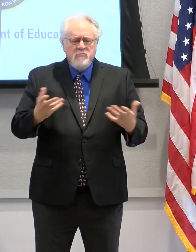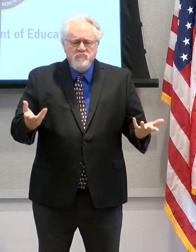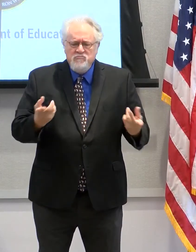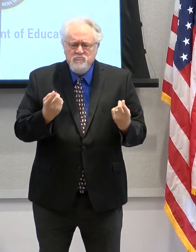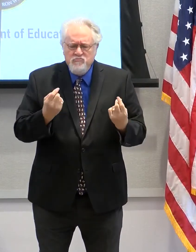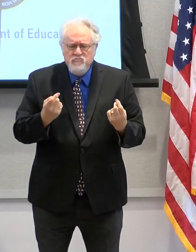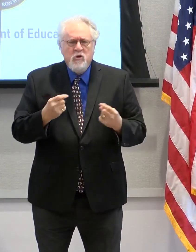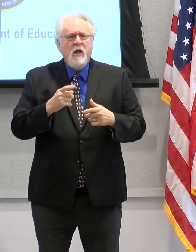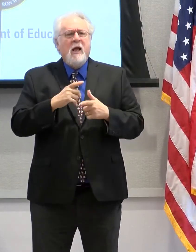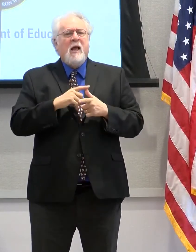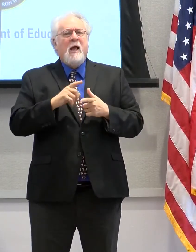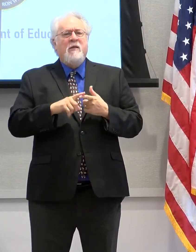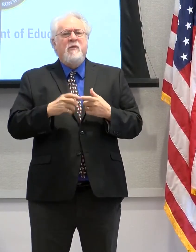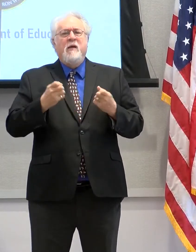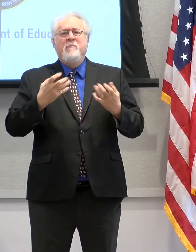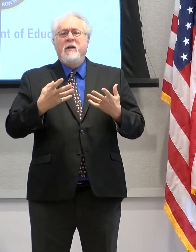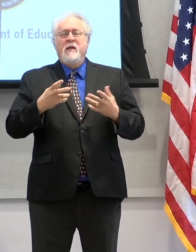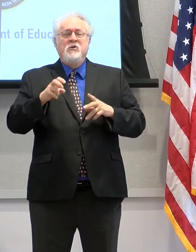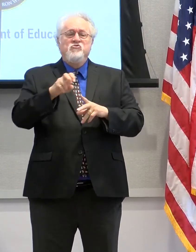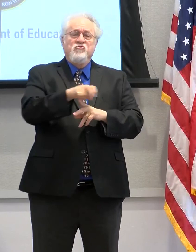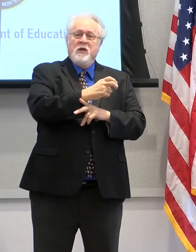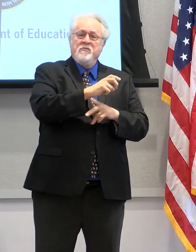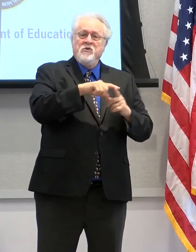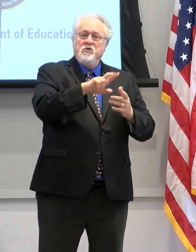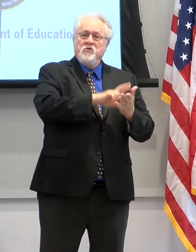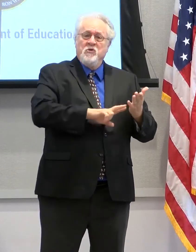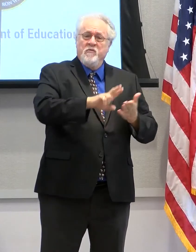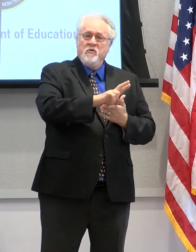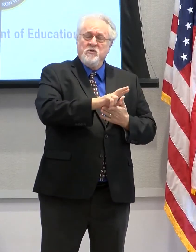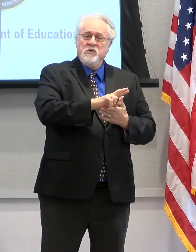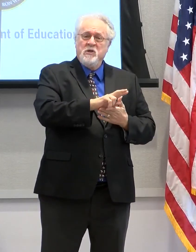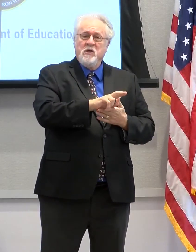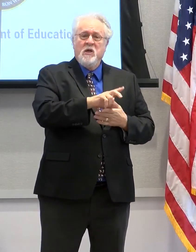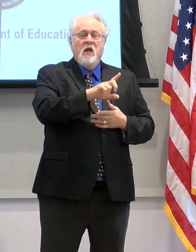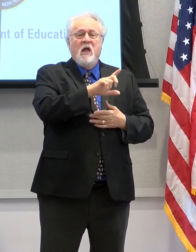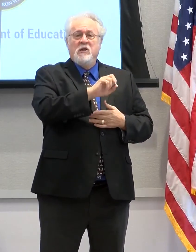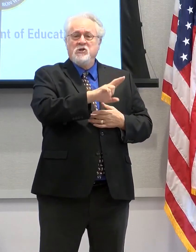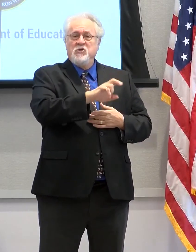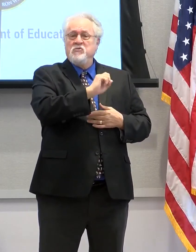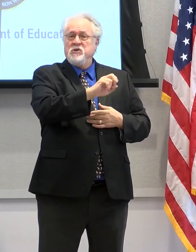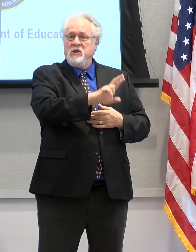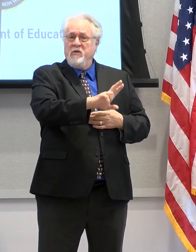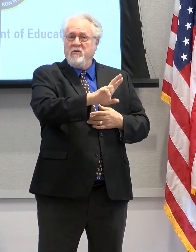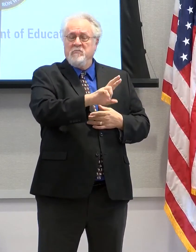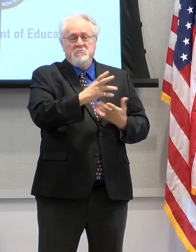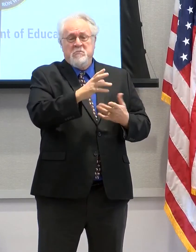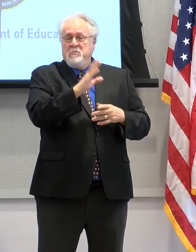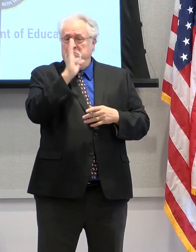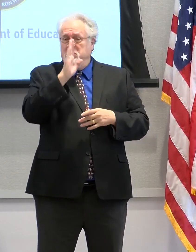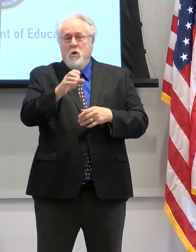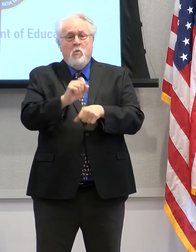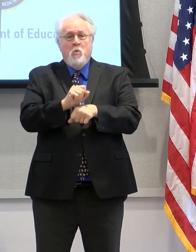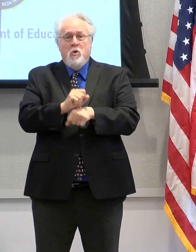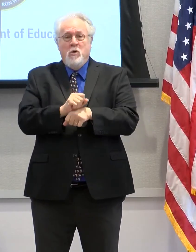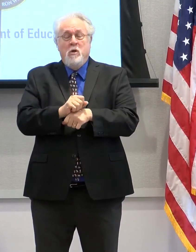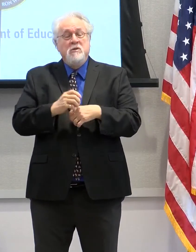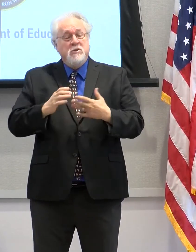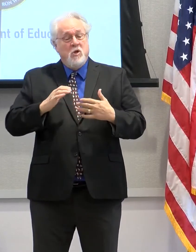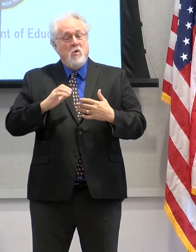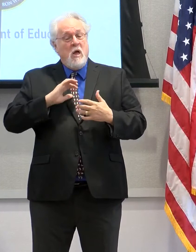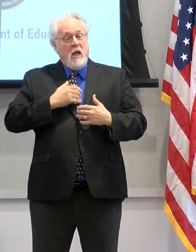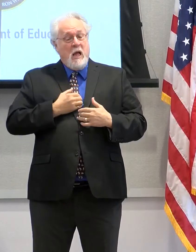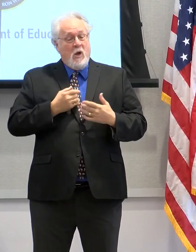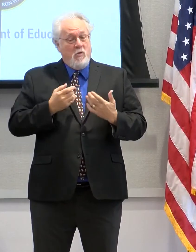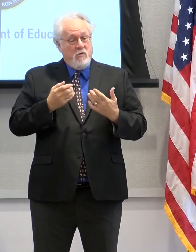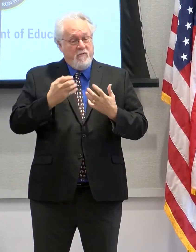In many cases, many don't want to train to the university, certainly NSU and Southern. And in many cases, some want to go to work. And so our value is making